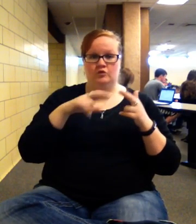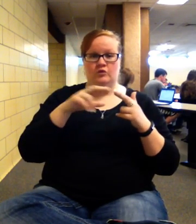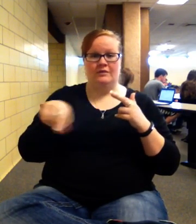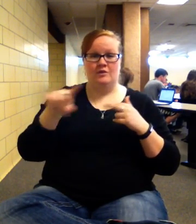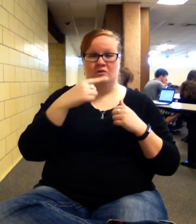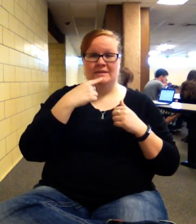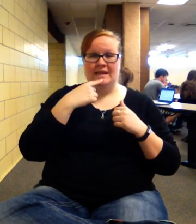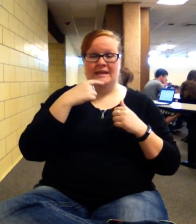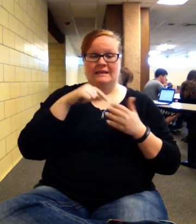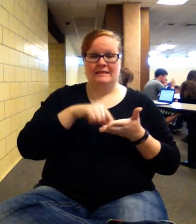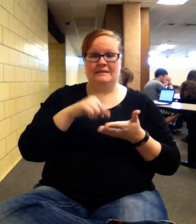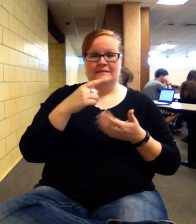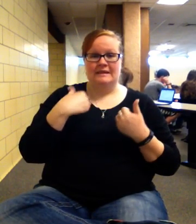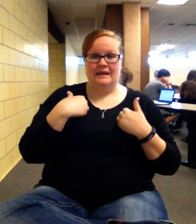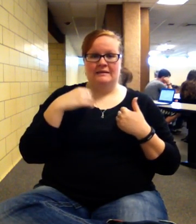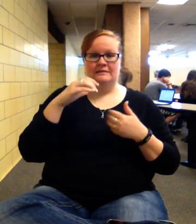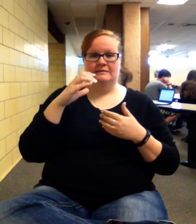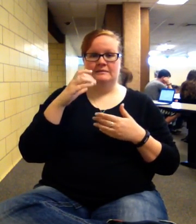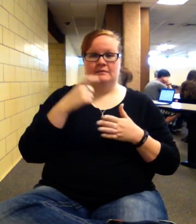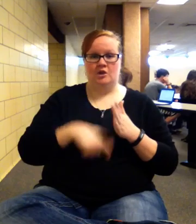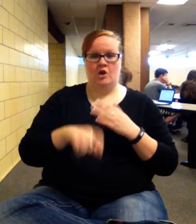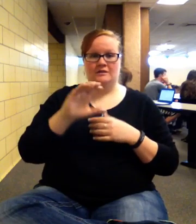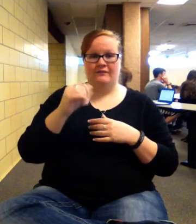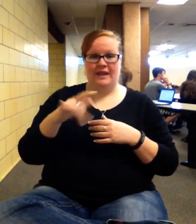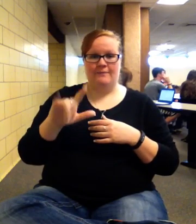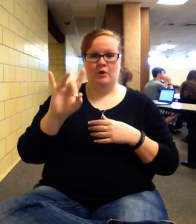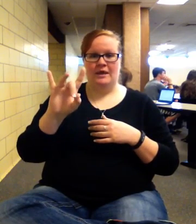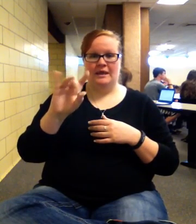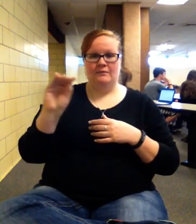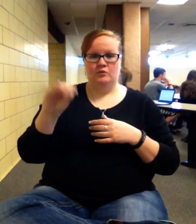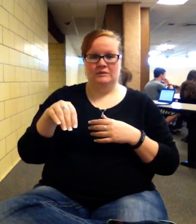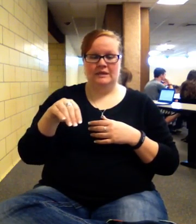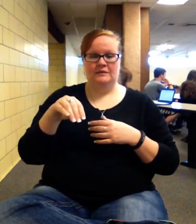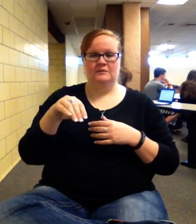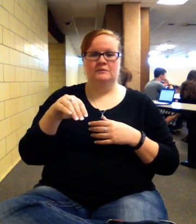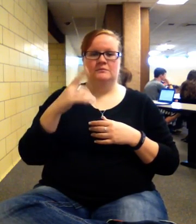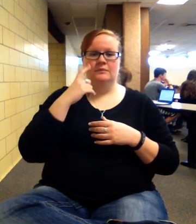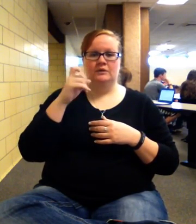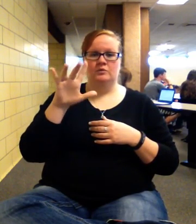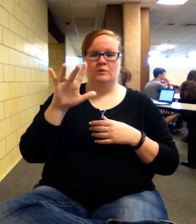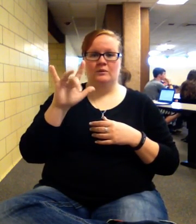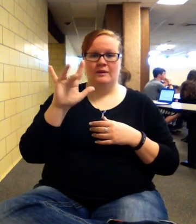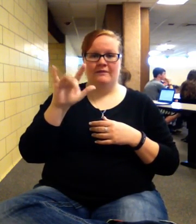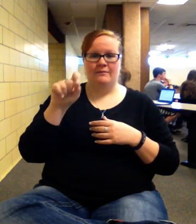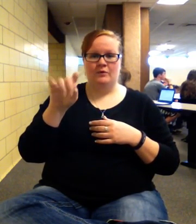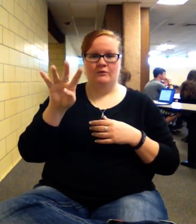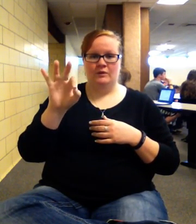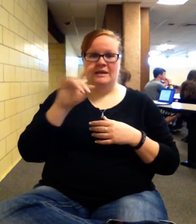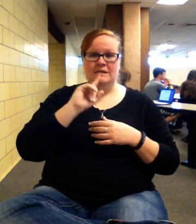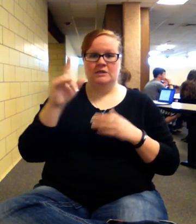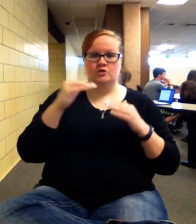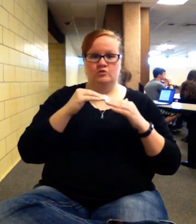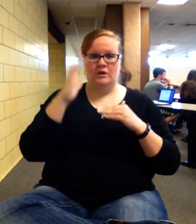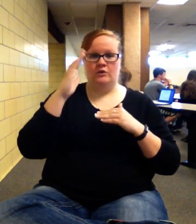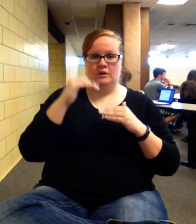has a cost of capital of 8%, since 25.49 is greater than or equal to 8%, you can accept this project.